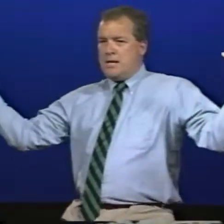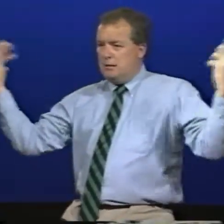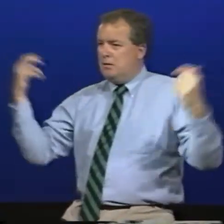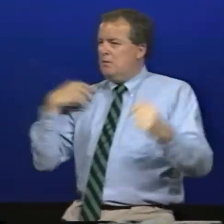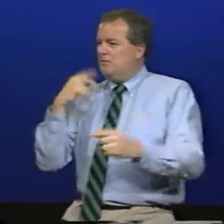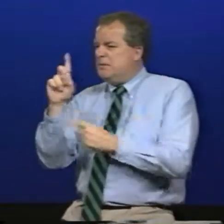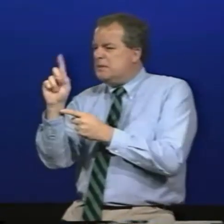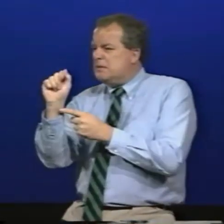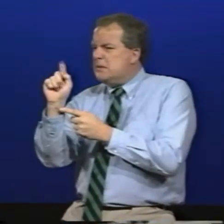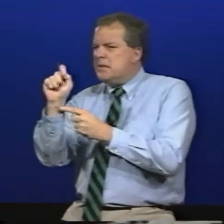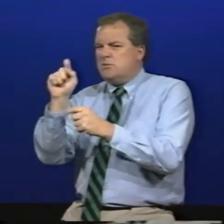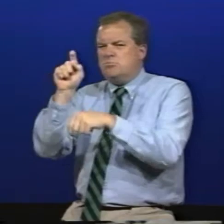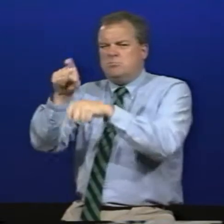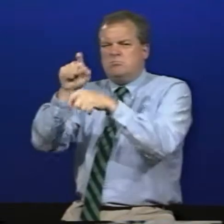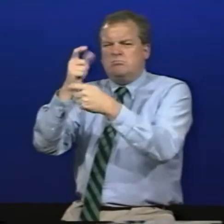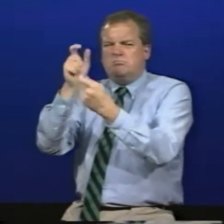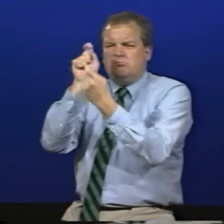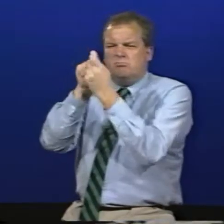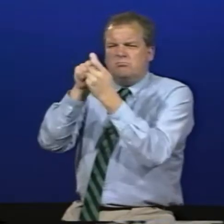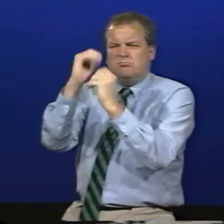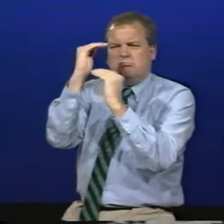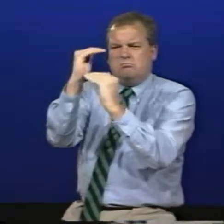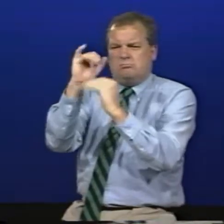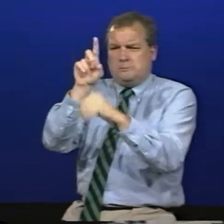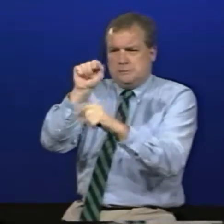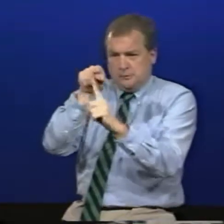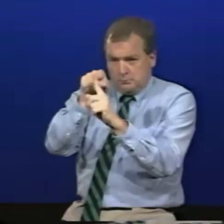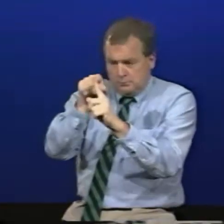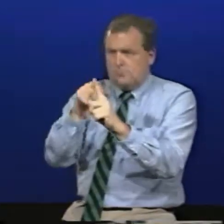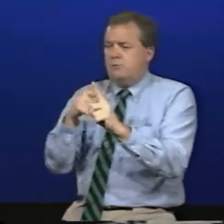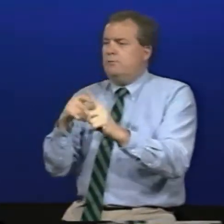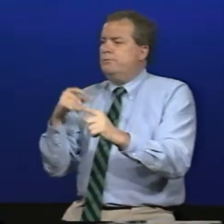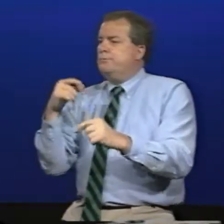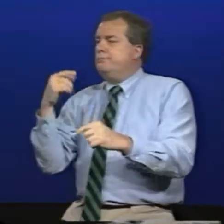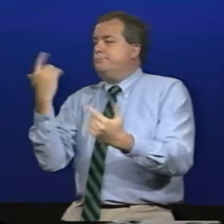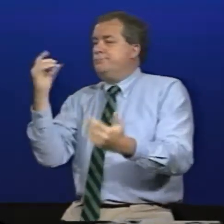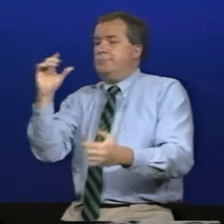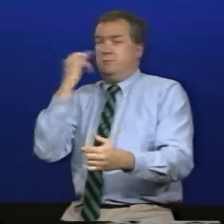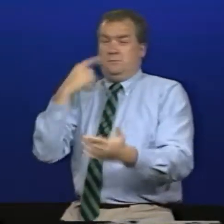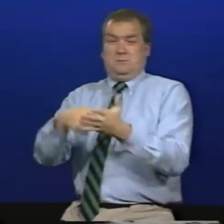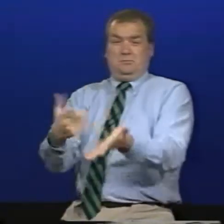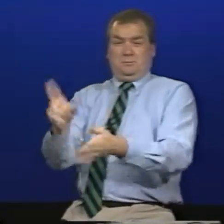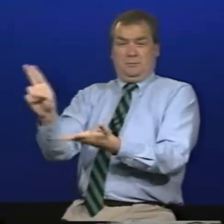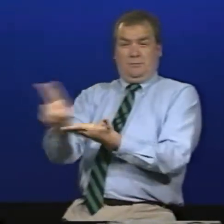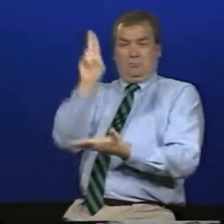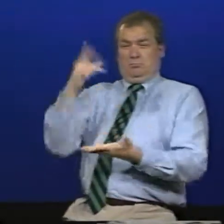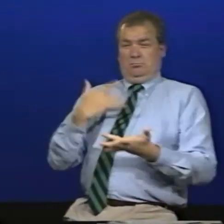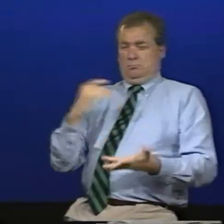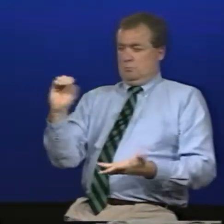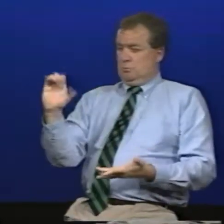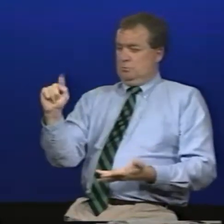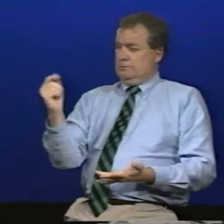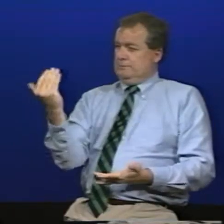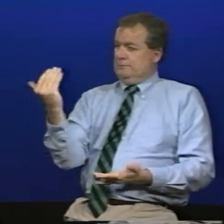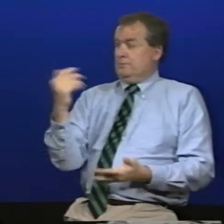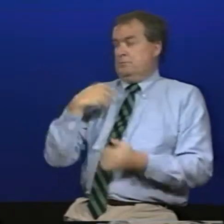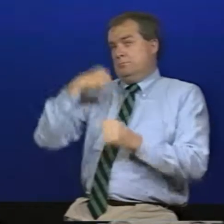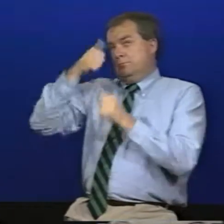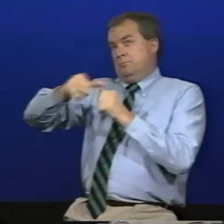who are enthusiastic and wanting to try out so the coach just has to set up specific times and dates here at the university